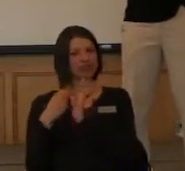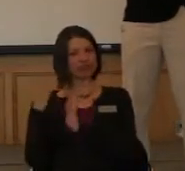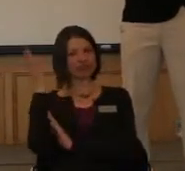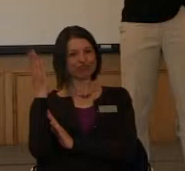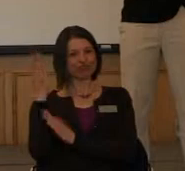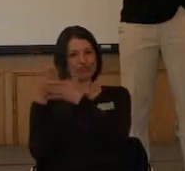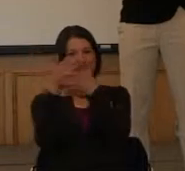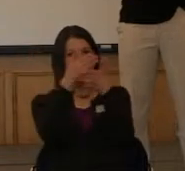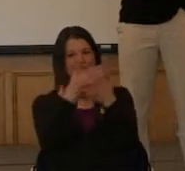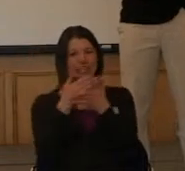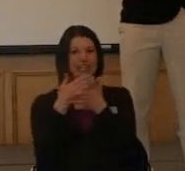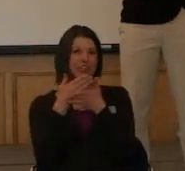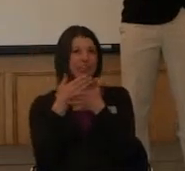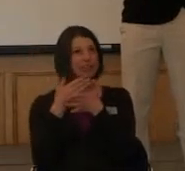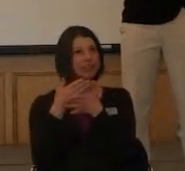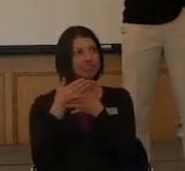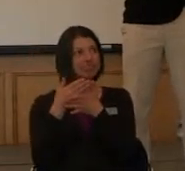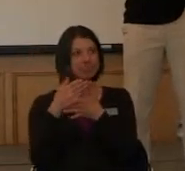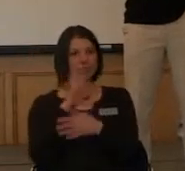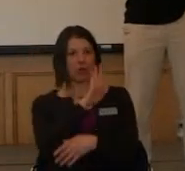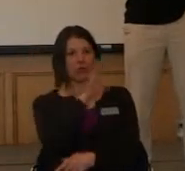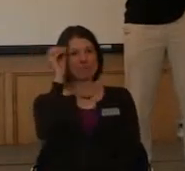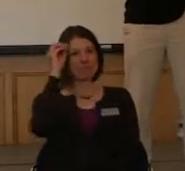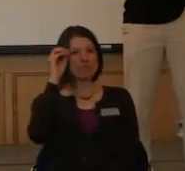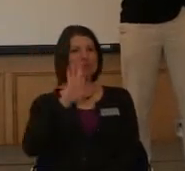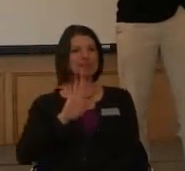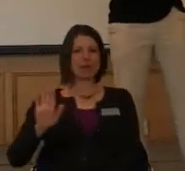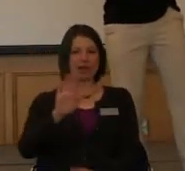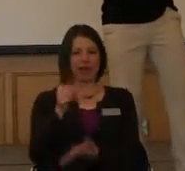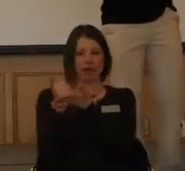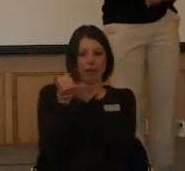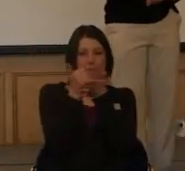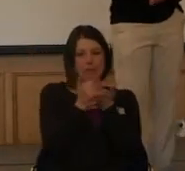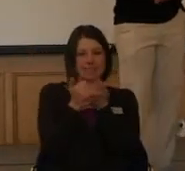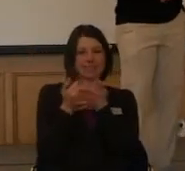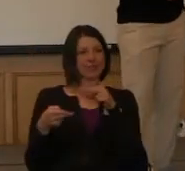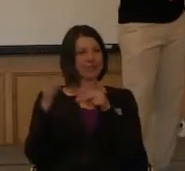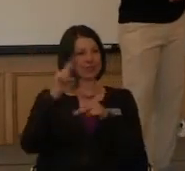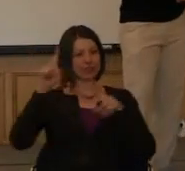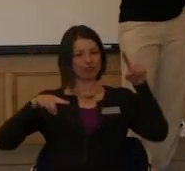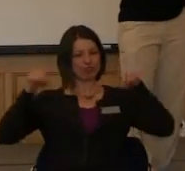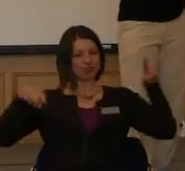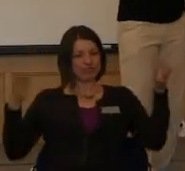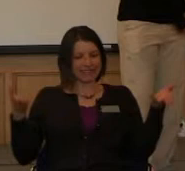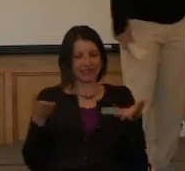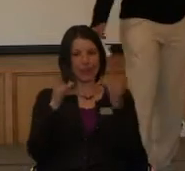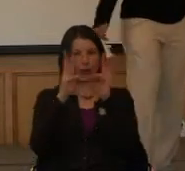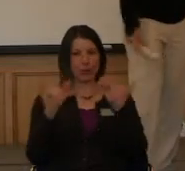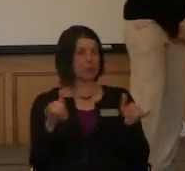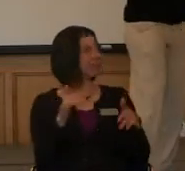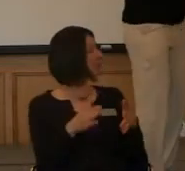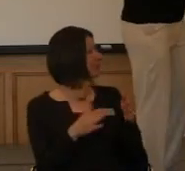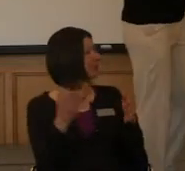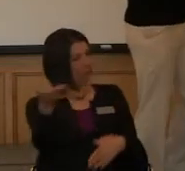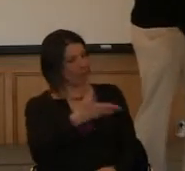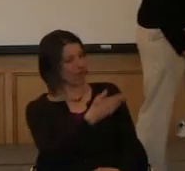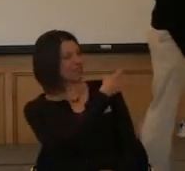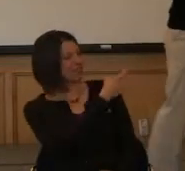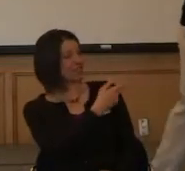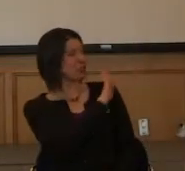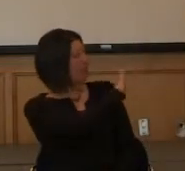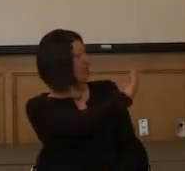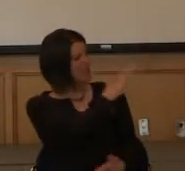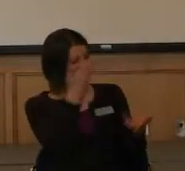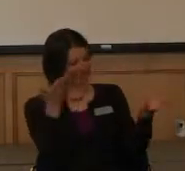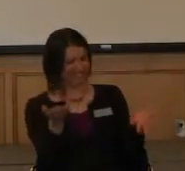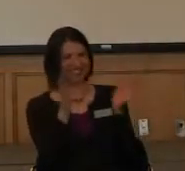diversity of our science community here in Wyoming. So with that, I hope you'll all help you. Dawn. It's all yours.